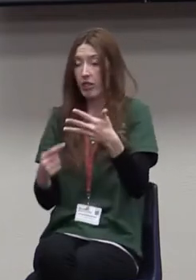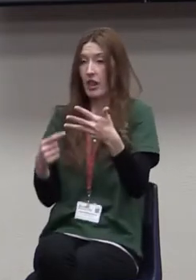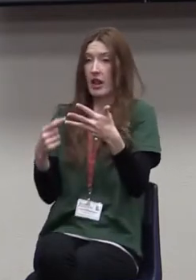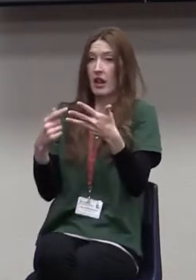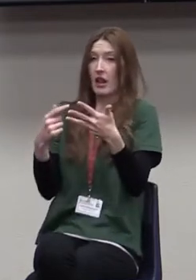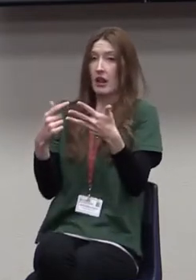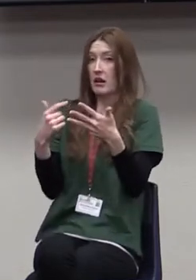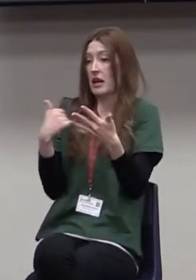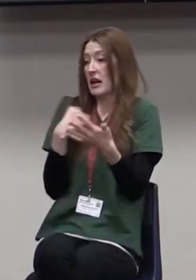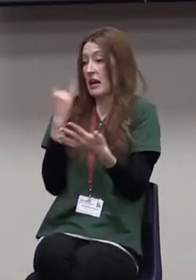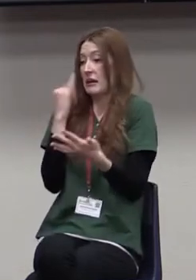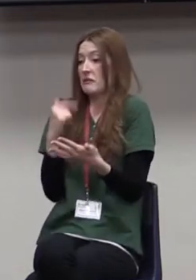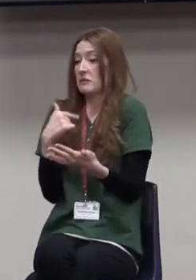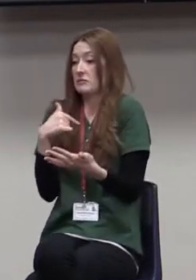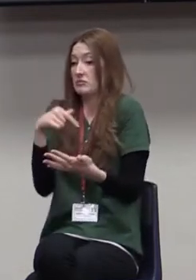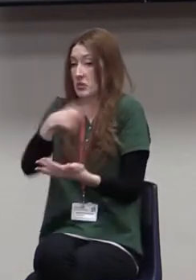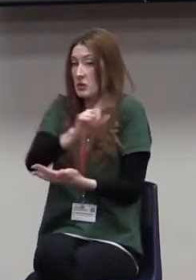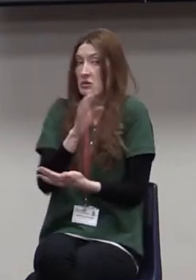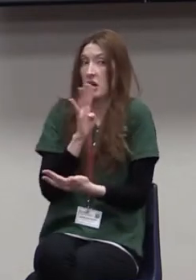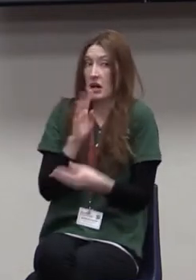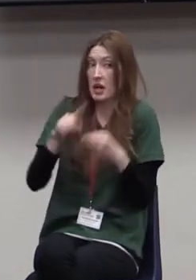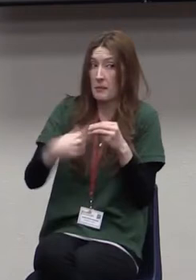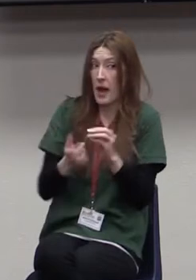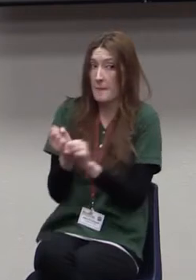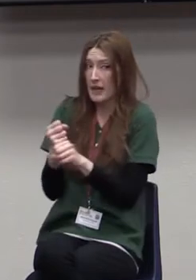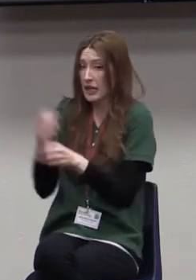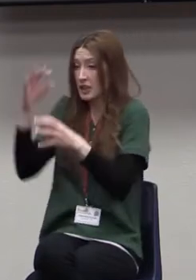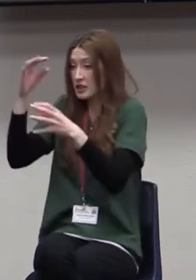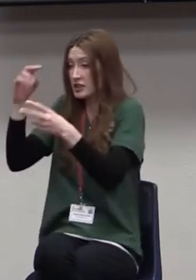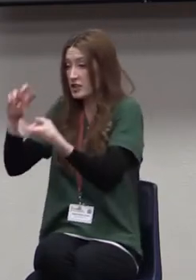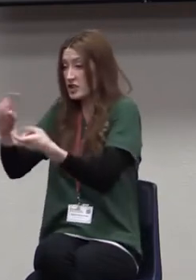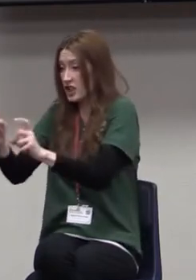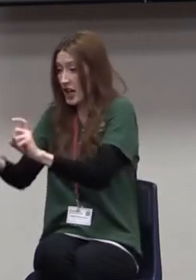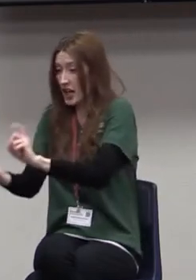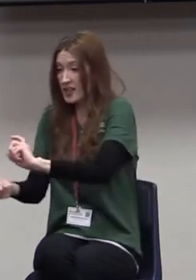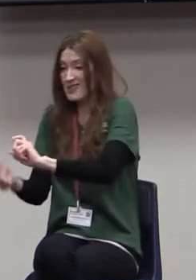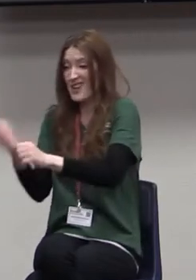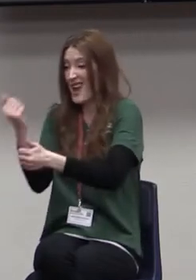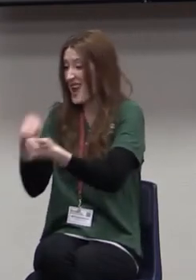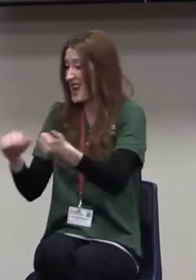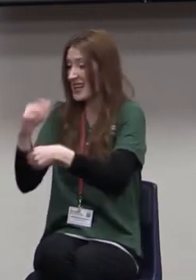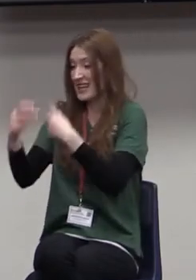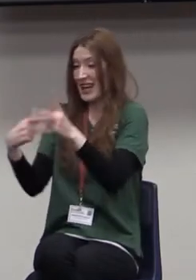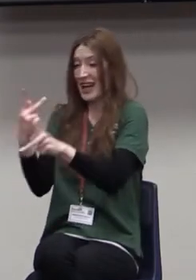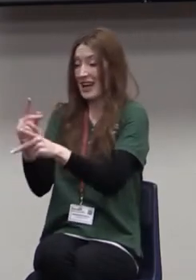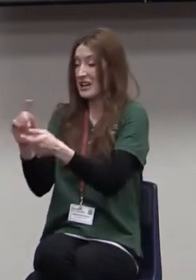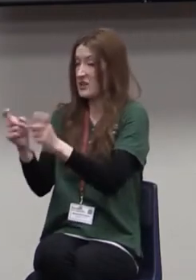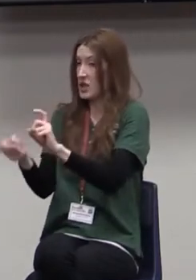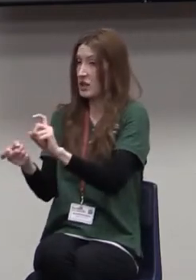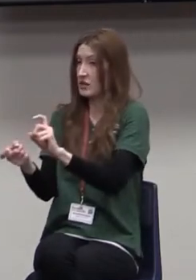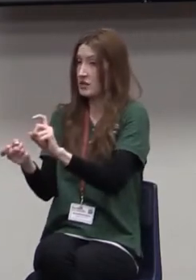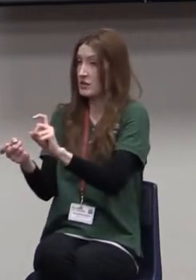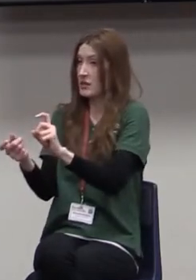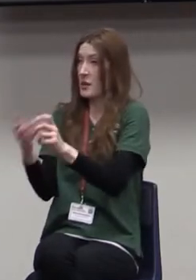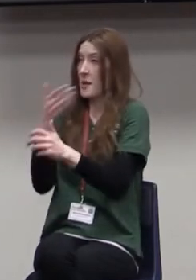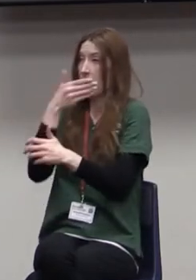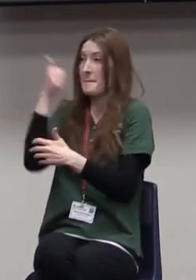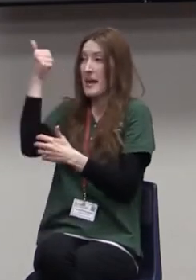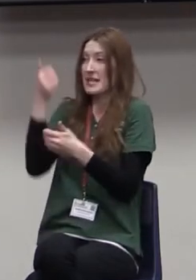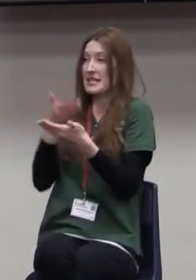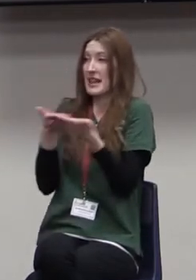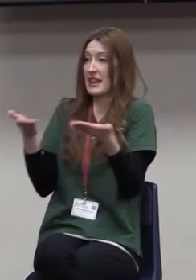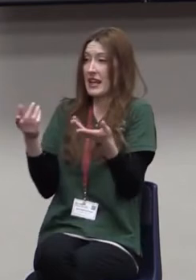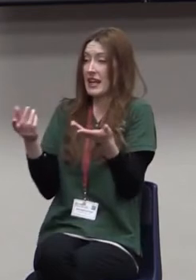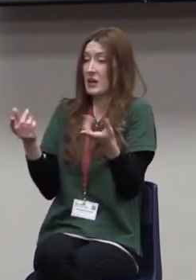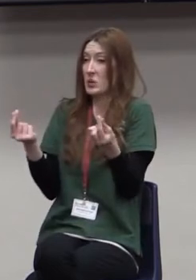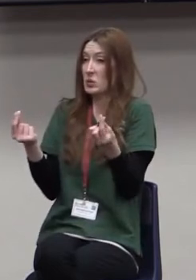you're talking about making a change in the congregation at any level, the best thing you can do is